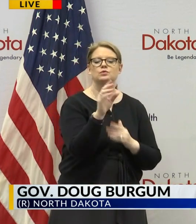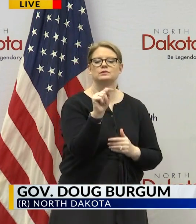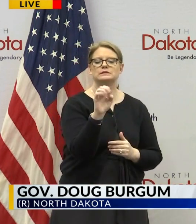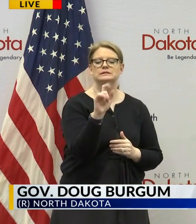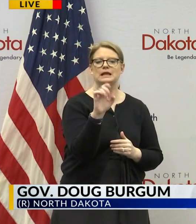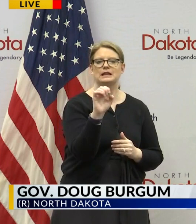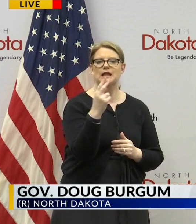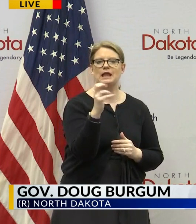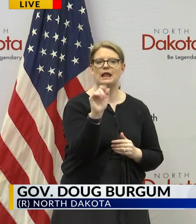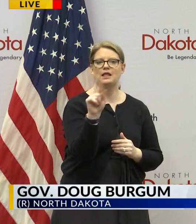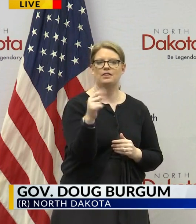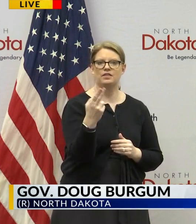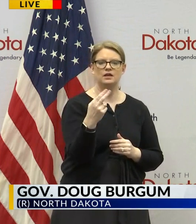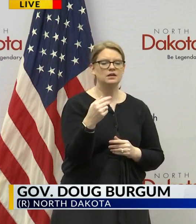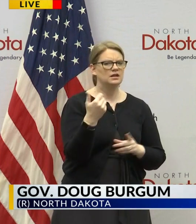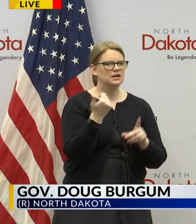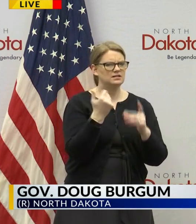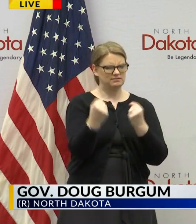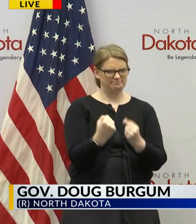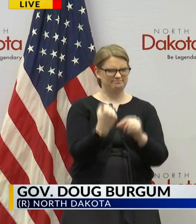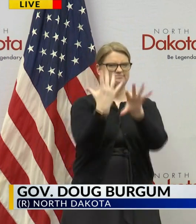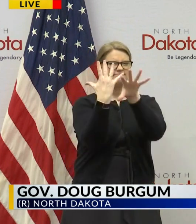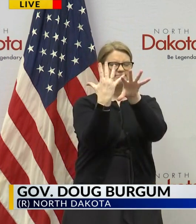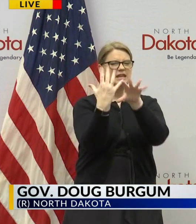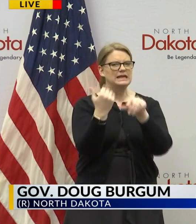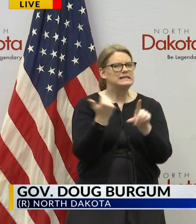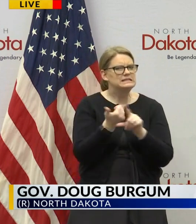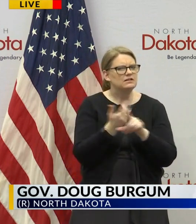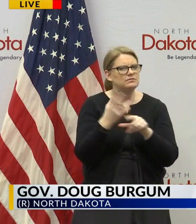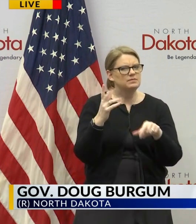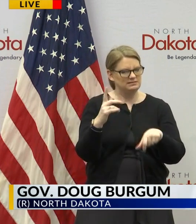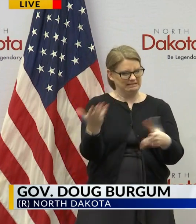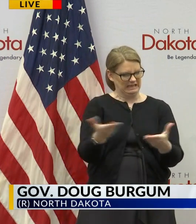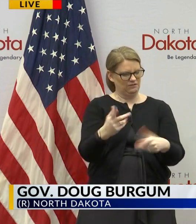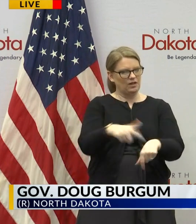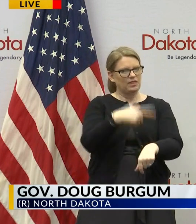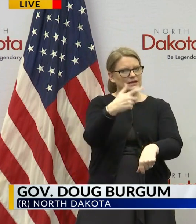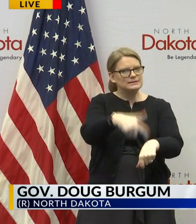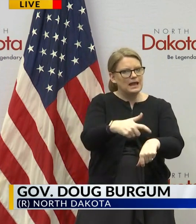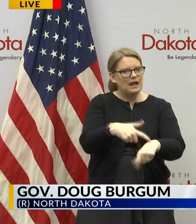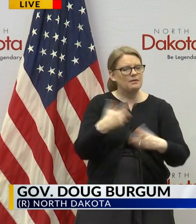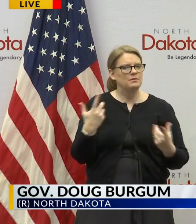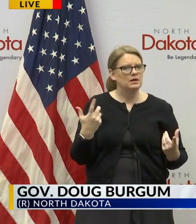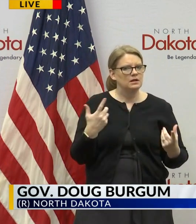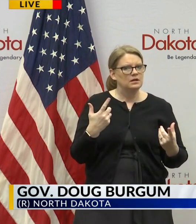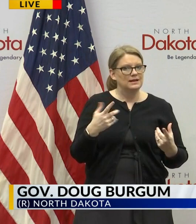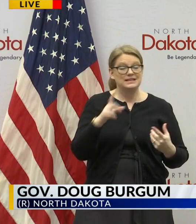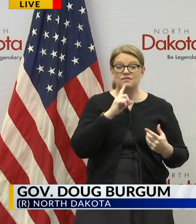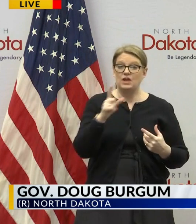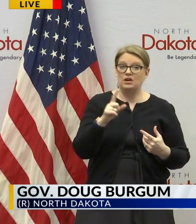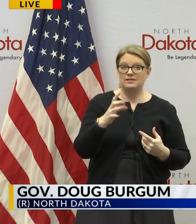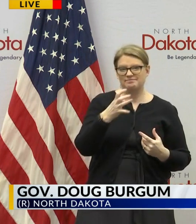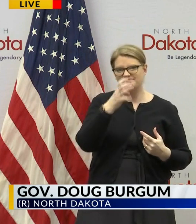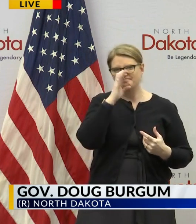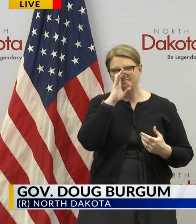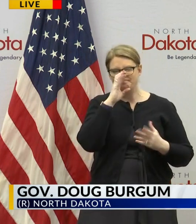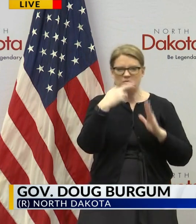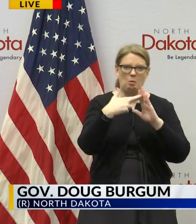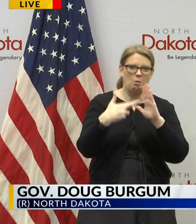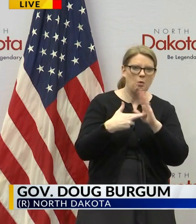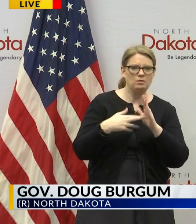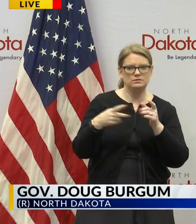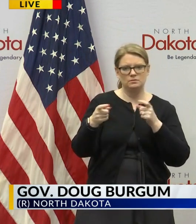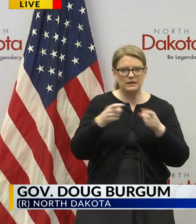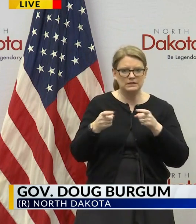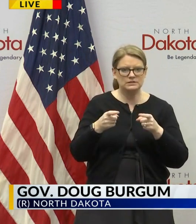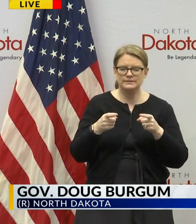telehealth has been around for a long time but as a lot of things in the health industry highly regulated and what we're